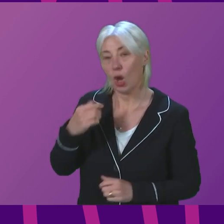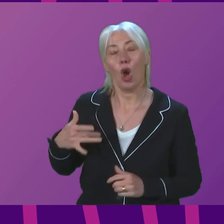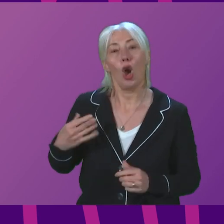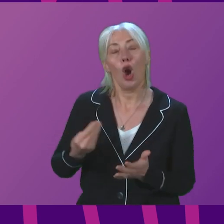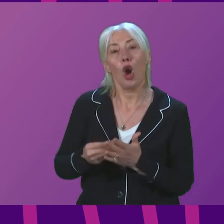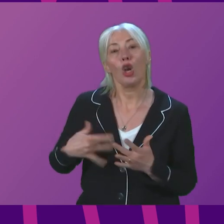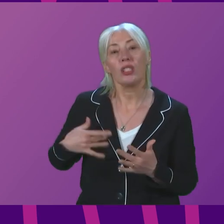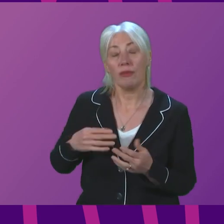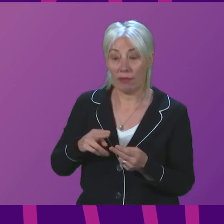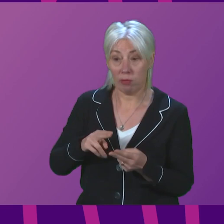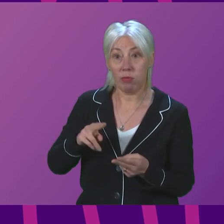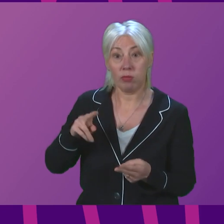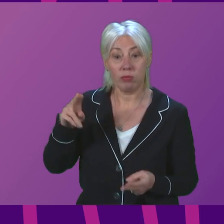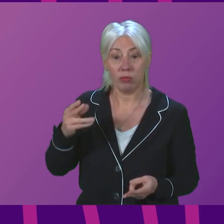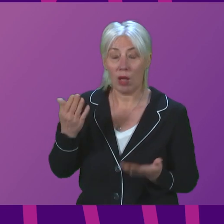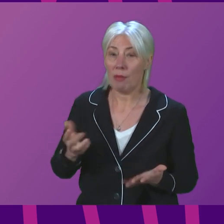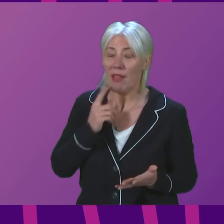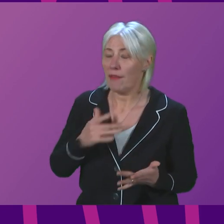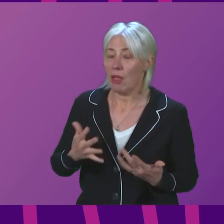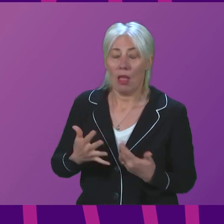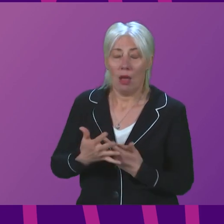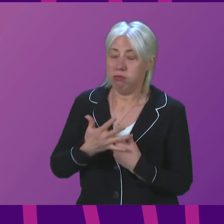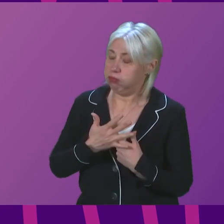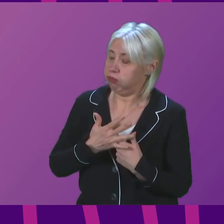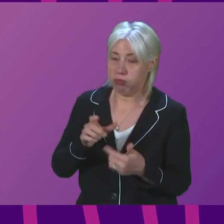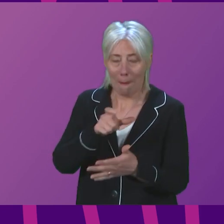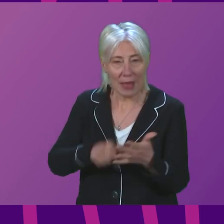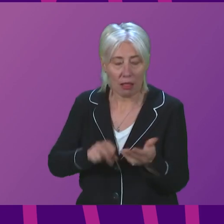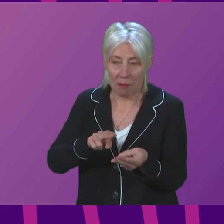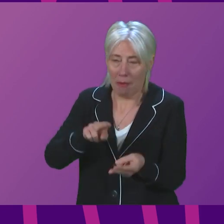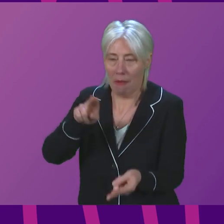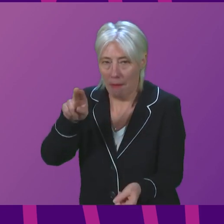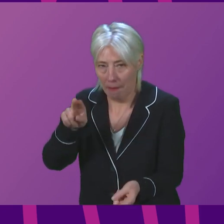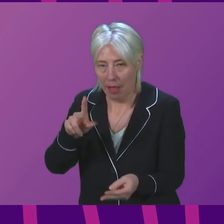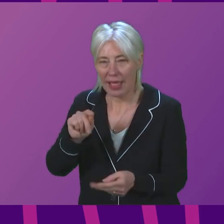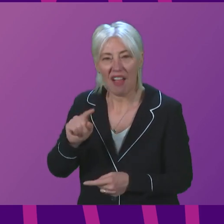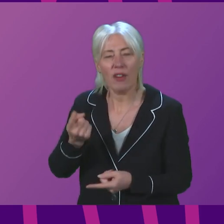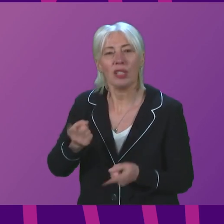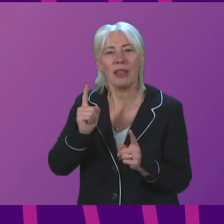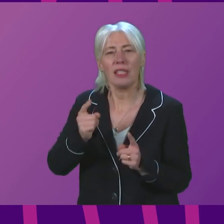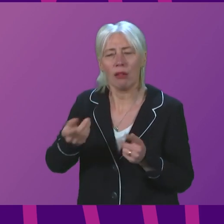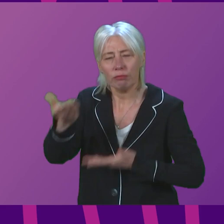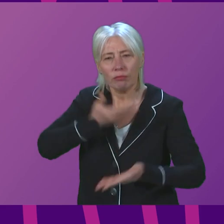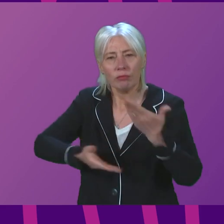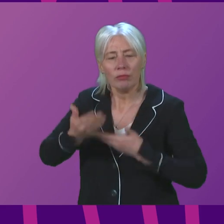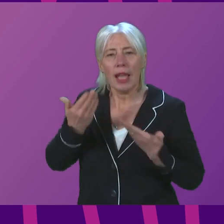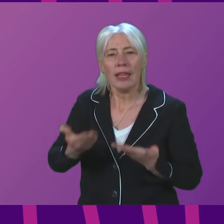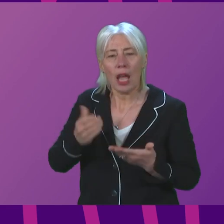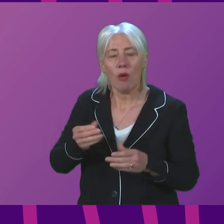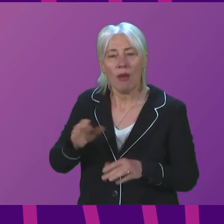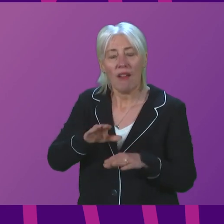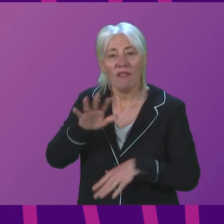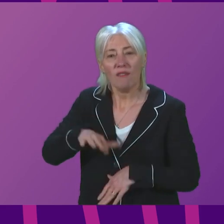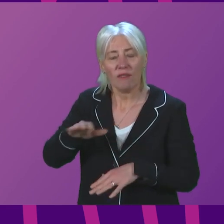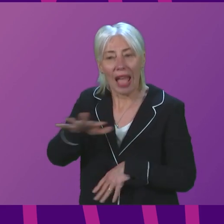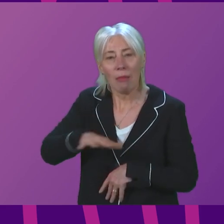of families across the country are already feeling the crush of grossly inflated energy bills, can the First Minister give an update on the number of families benefiting now from free